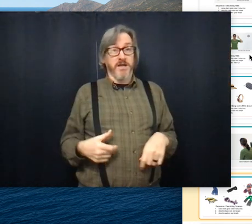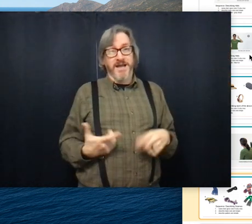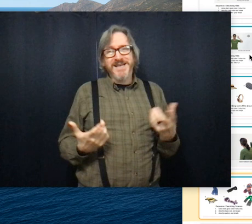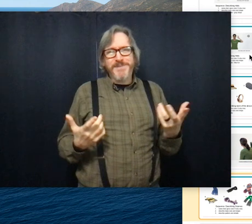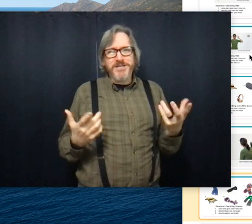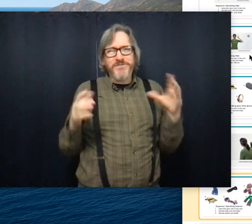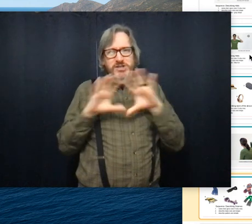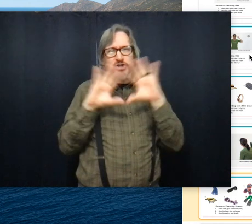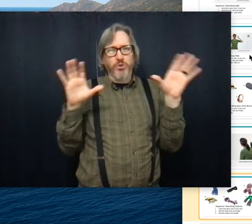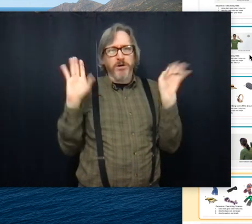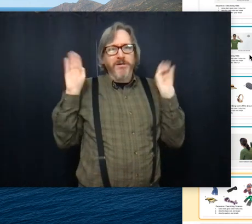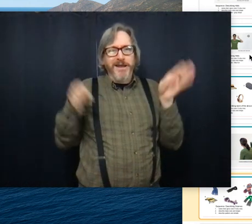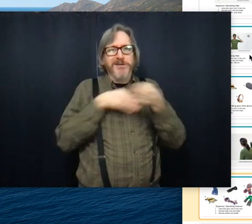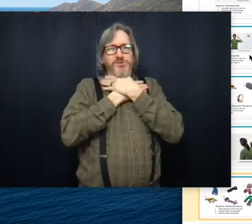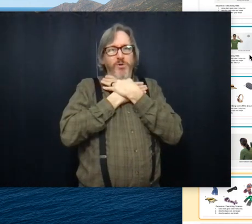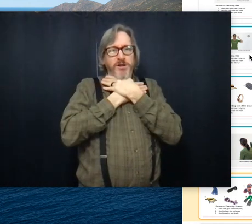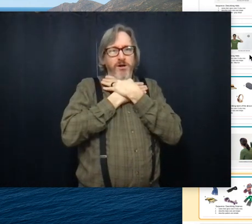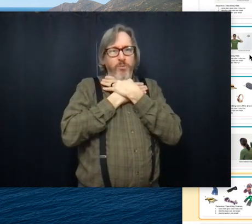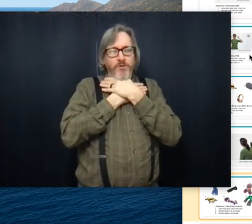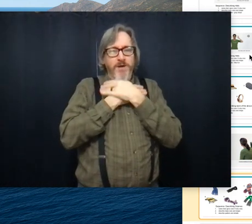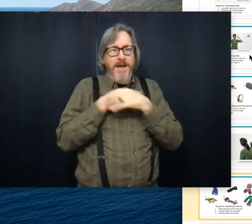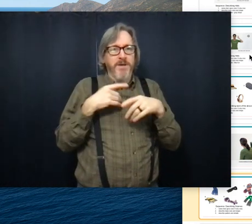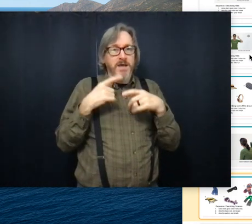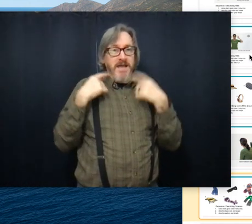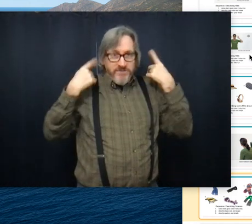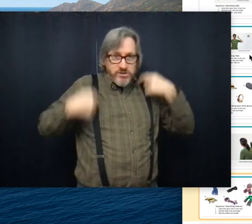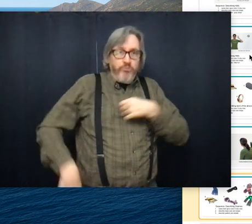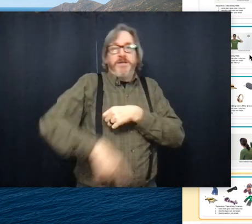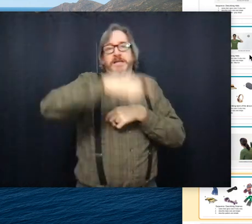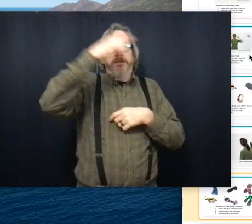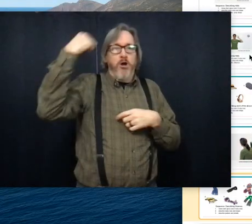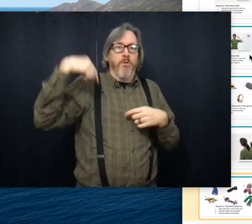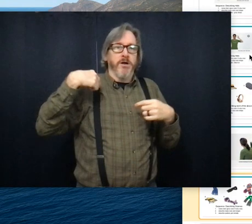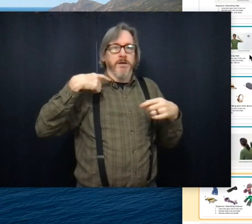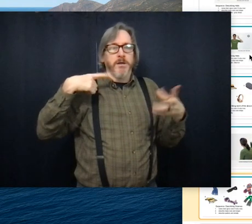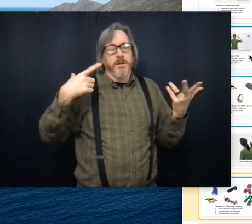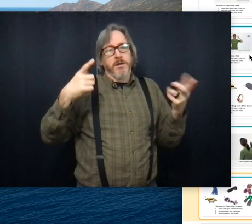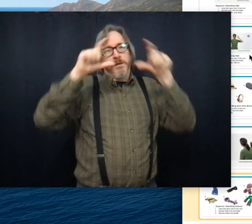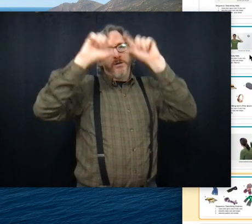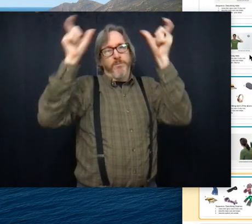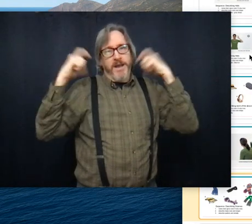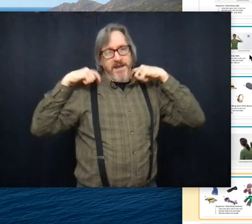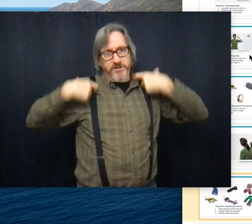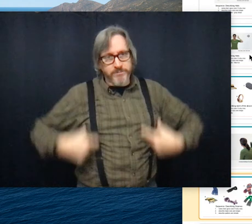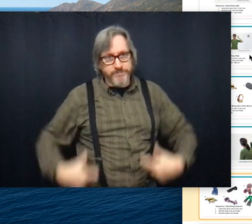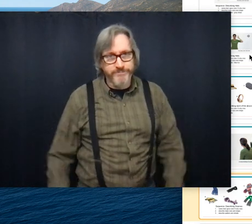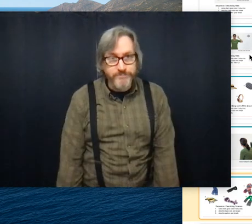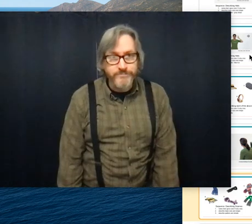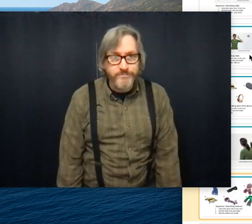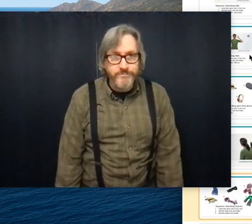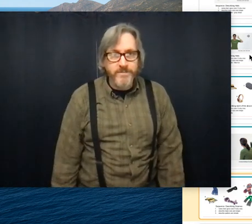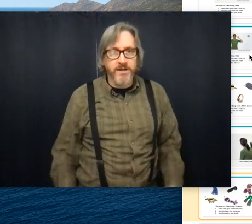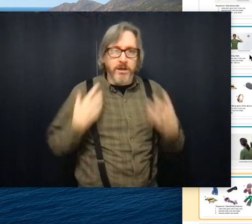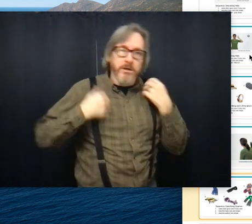especially if it's a short, like just one of one wrap. If it's a really long one, you might have to